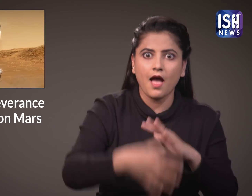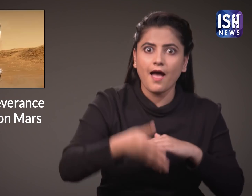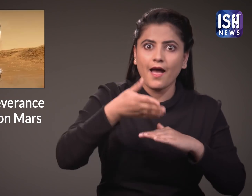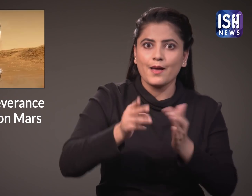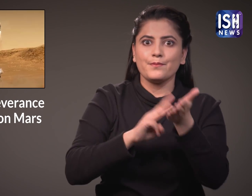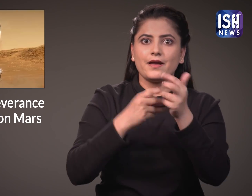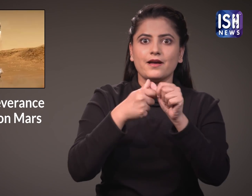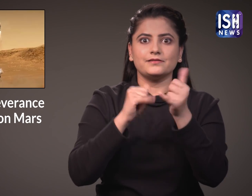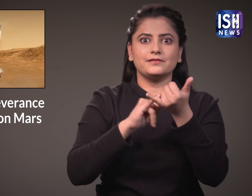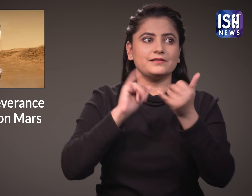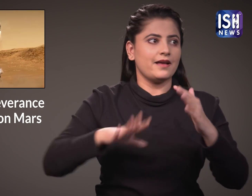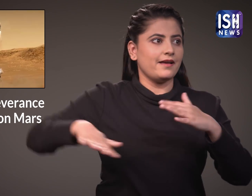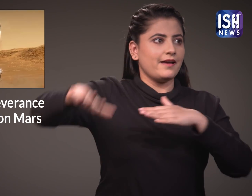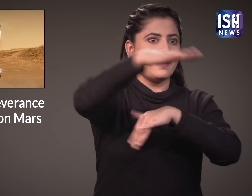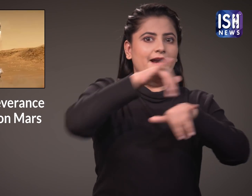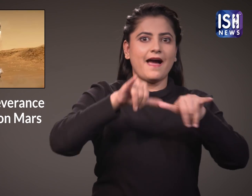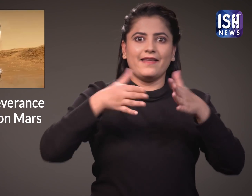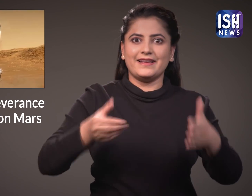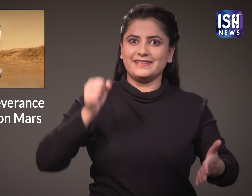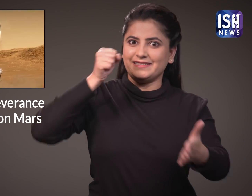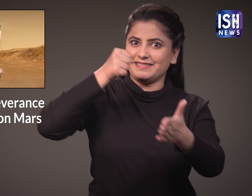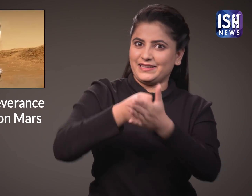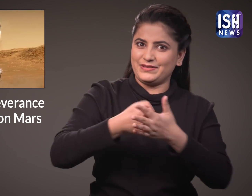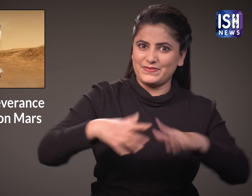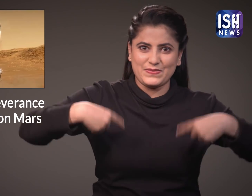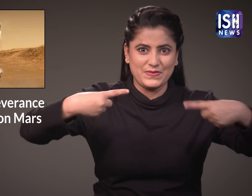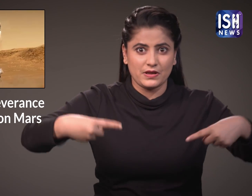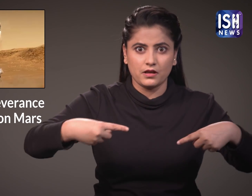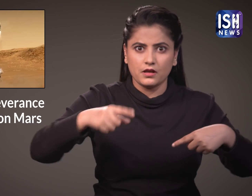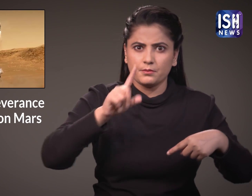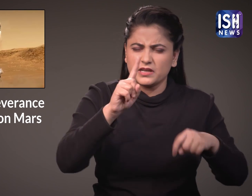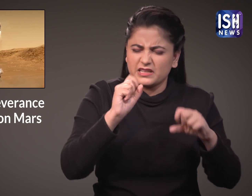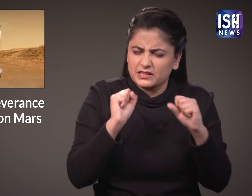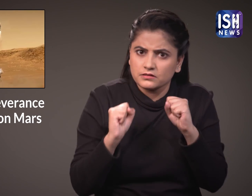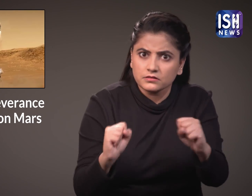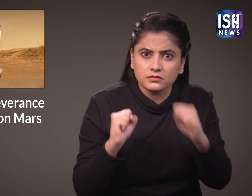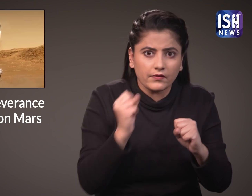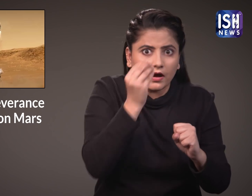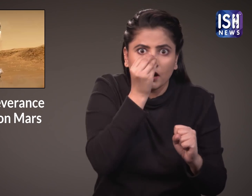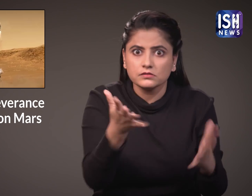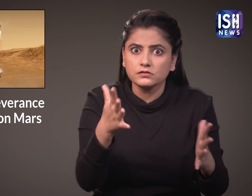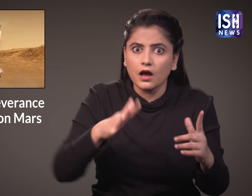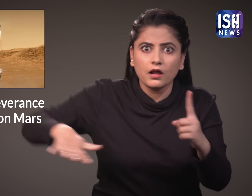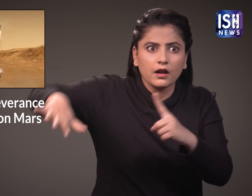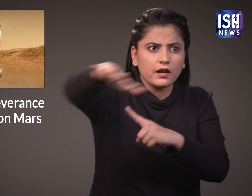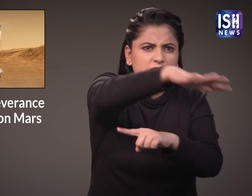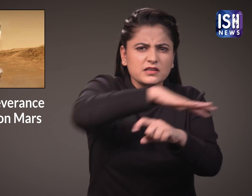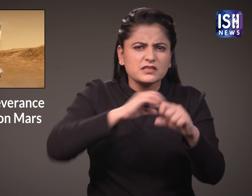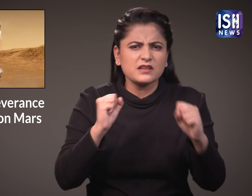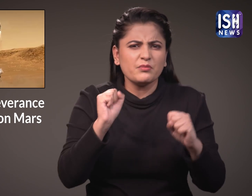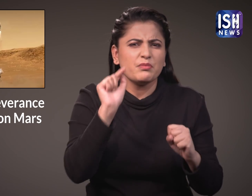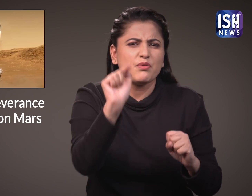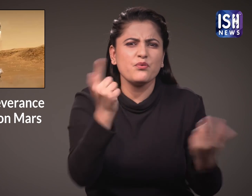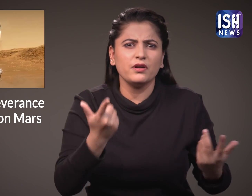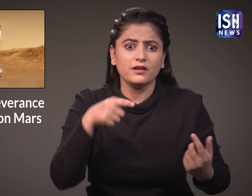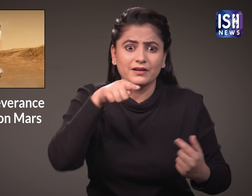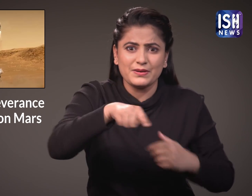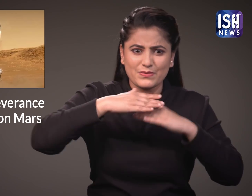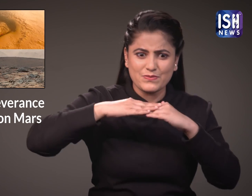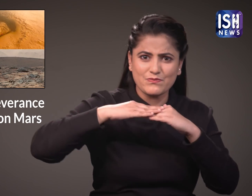India Standard Time. Having the rover land on Mars was not an easy feat. This is because the land on Mars